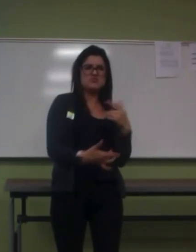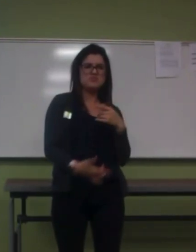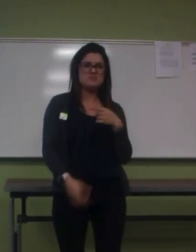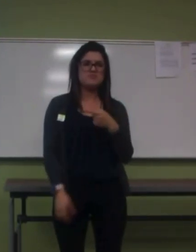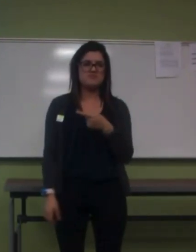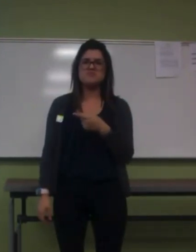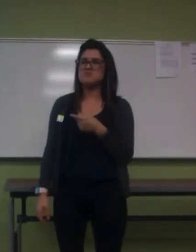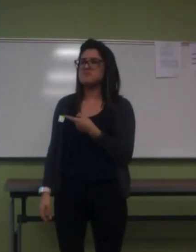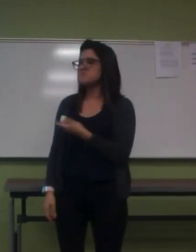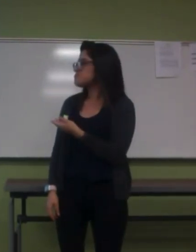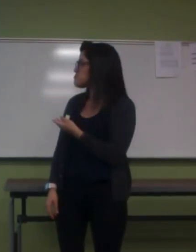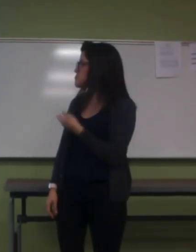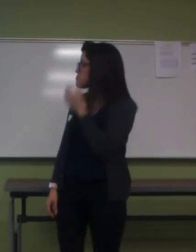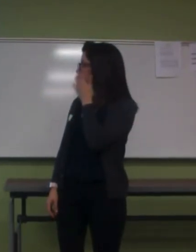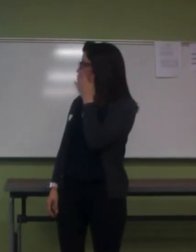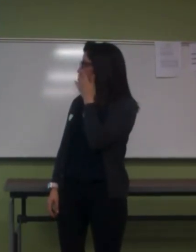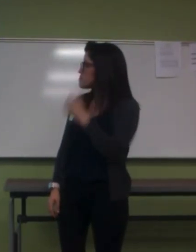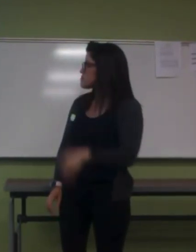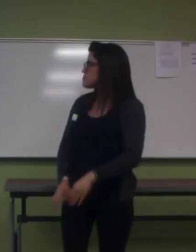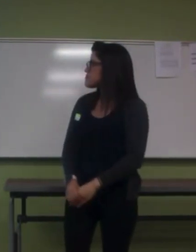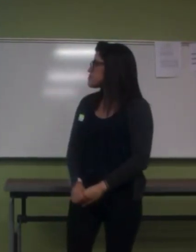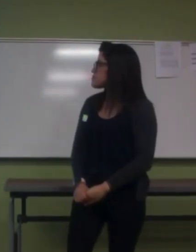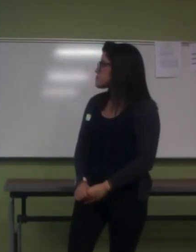But, let's see here.